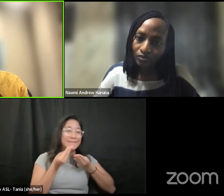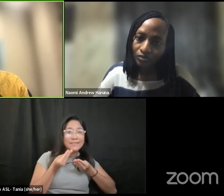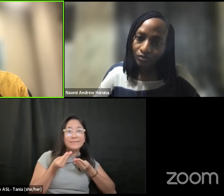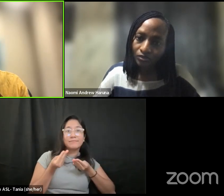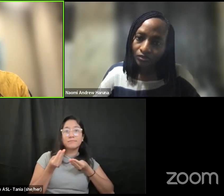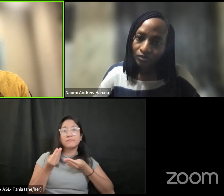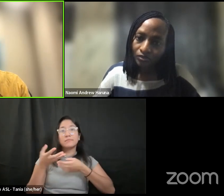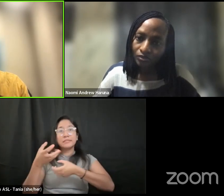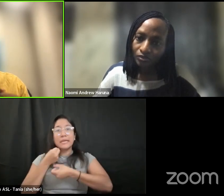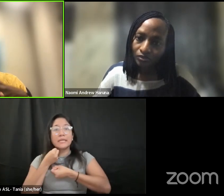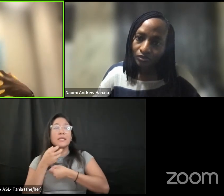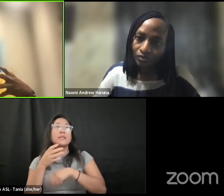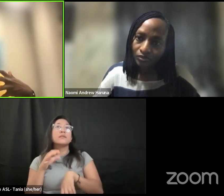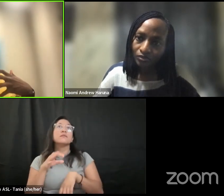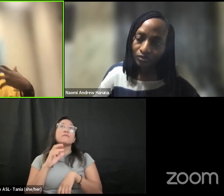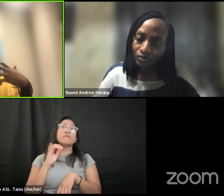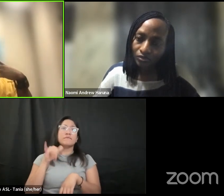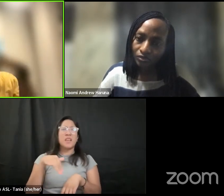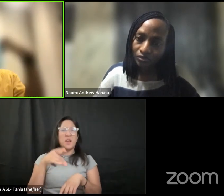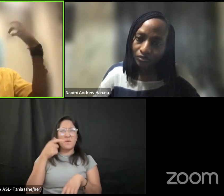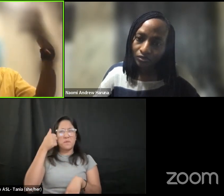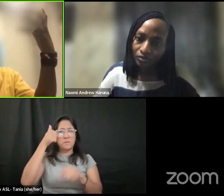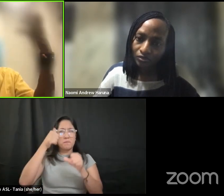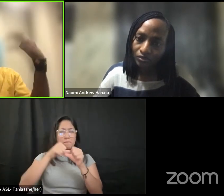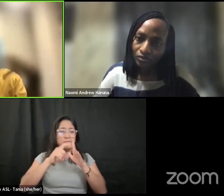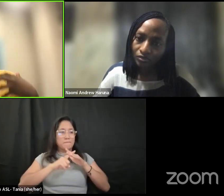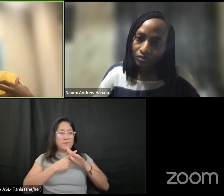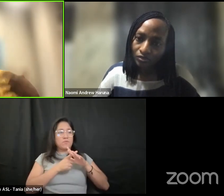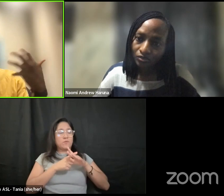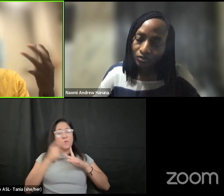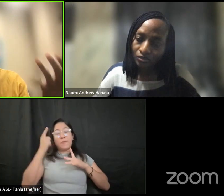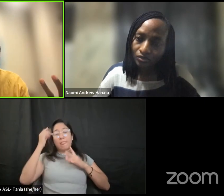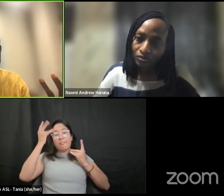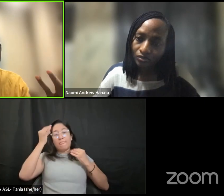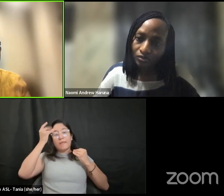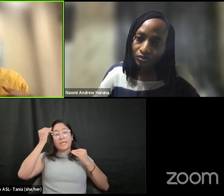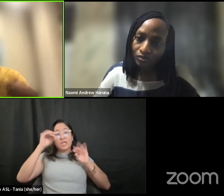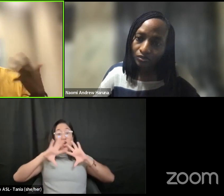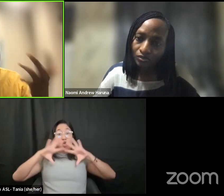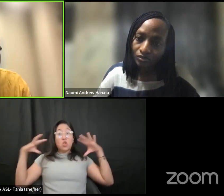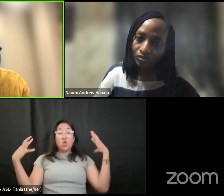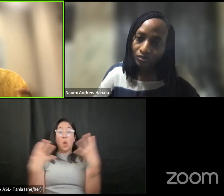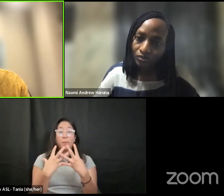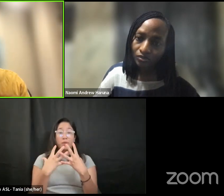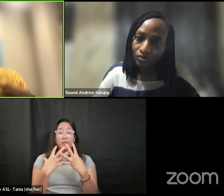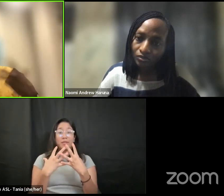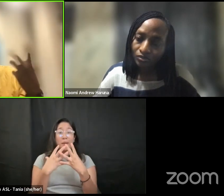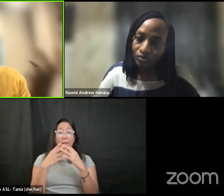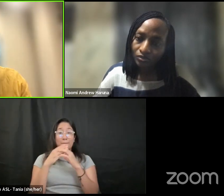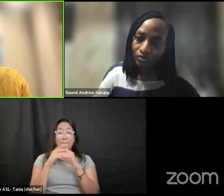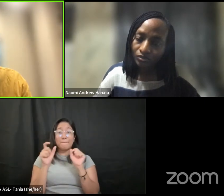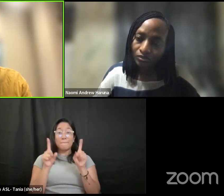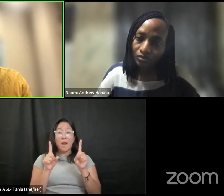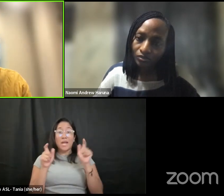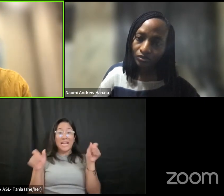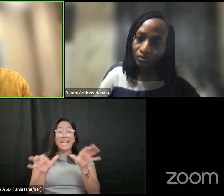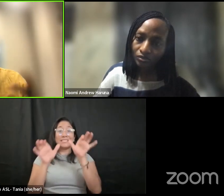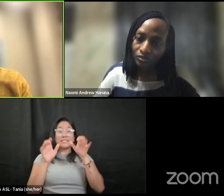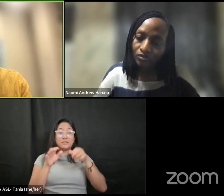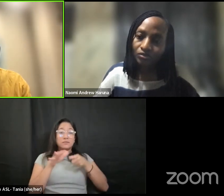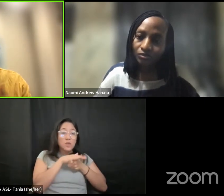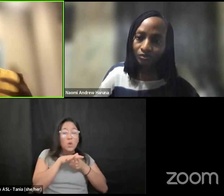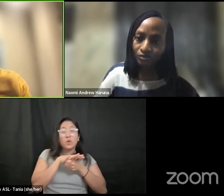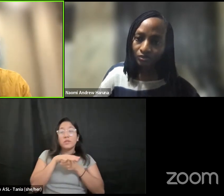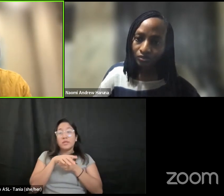i mentioned at the beginning we've been talking about the idea of thinking globally and acting locally and personally responsibility accountability accountability